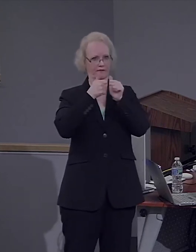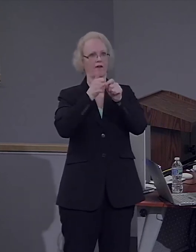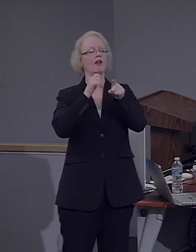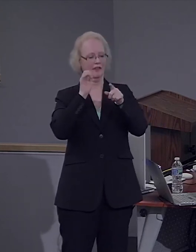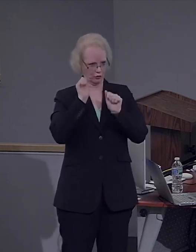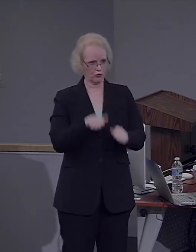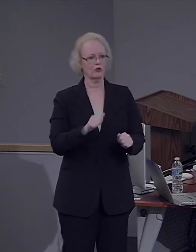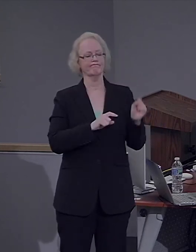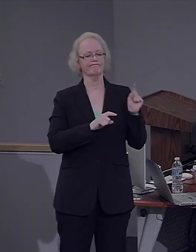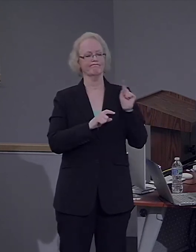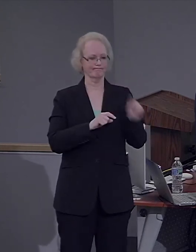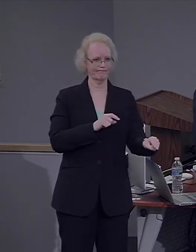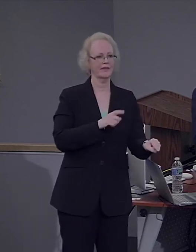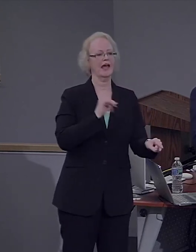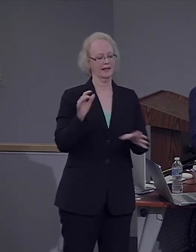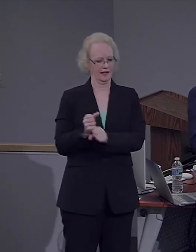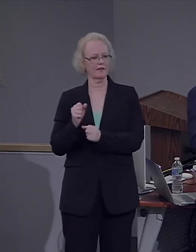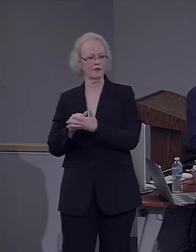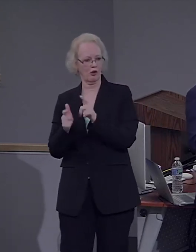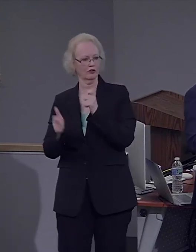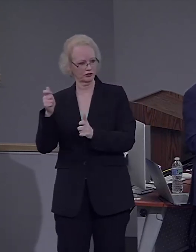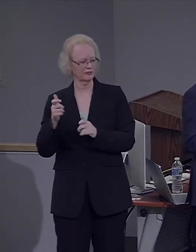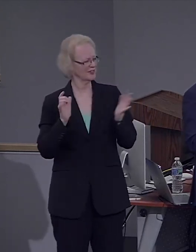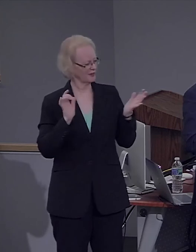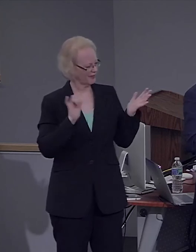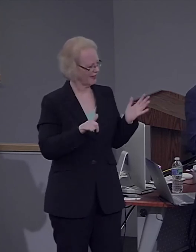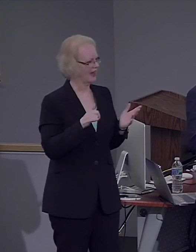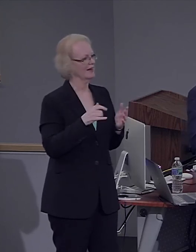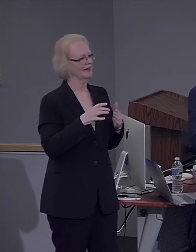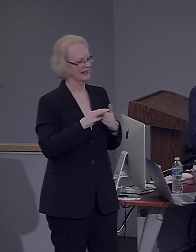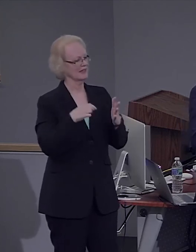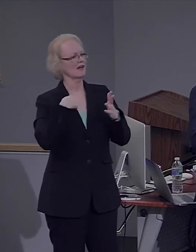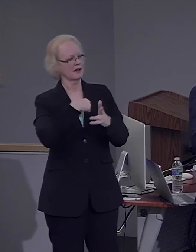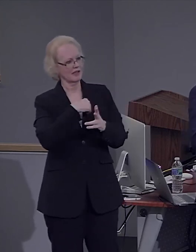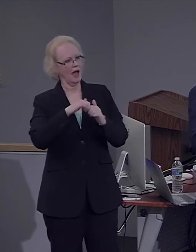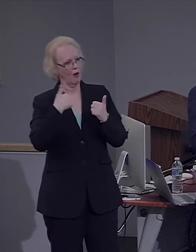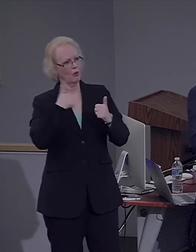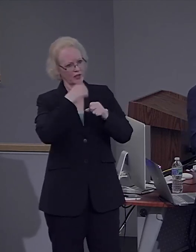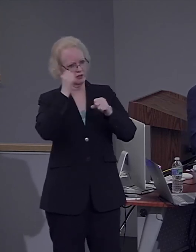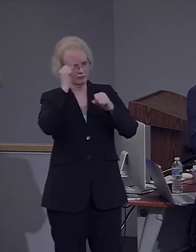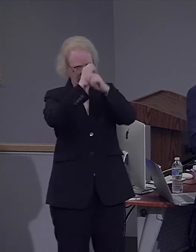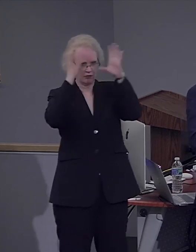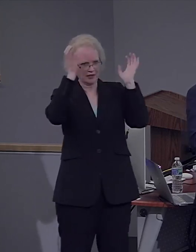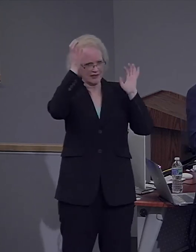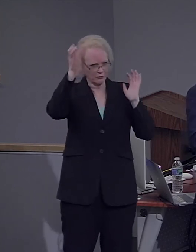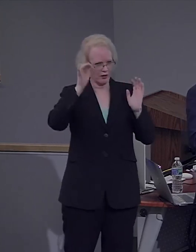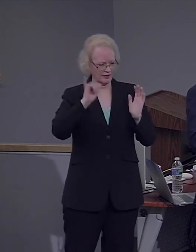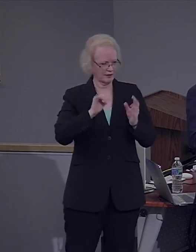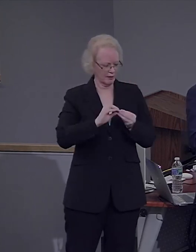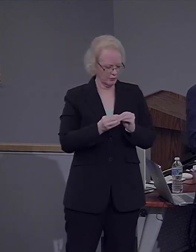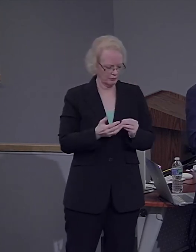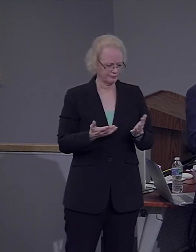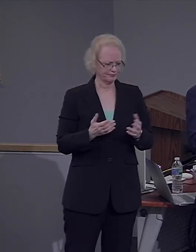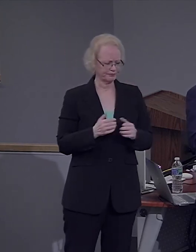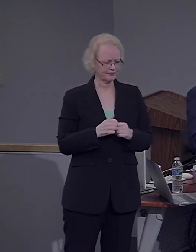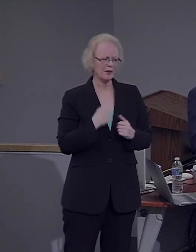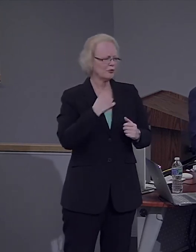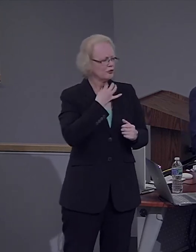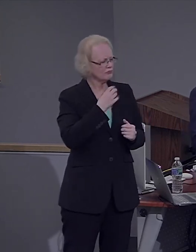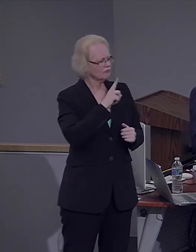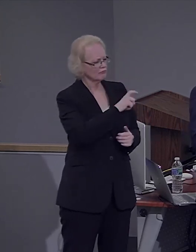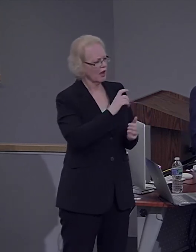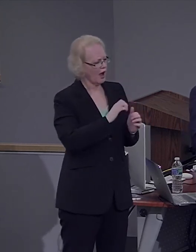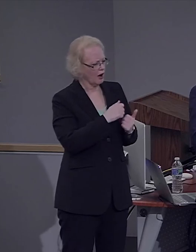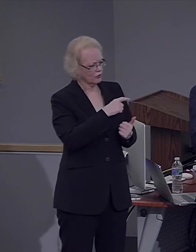in terms of being able to sort of conceptualize number. And so, I'm curious just to hear what you think